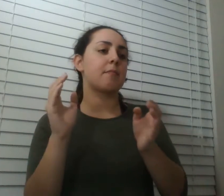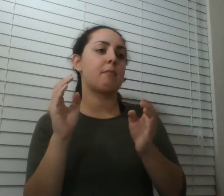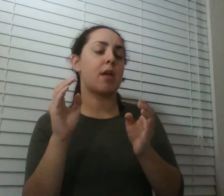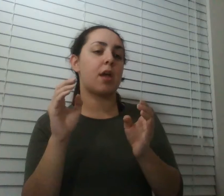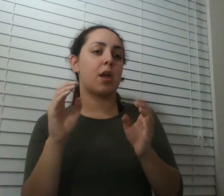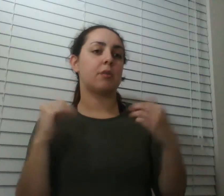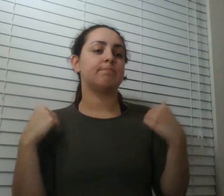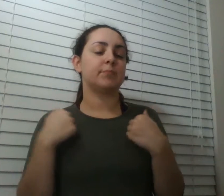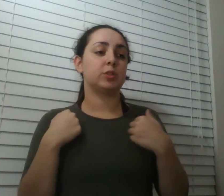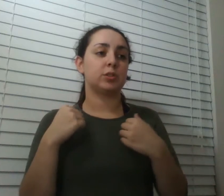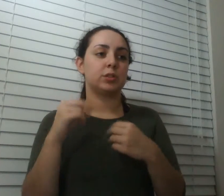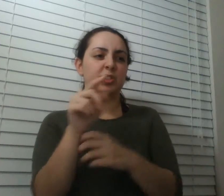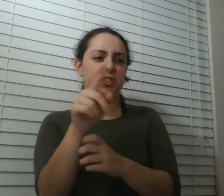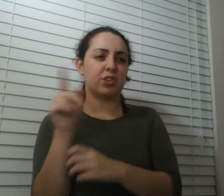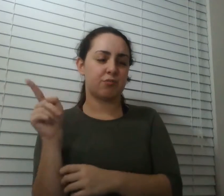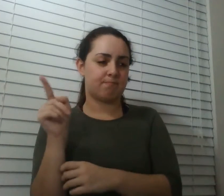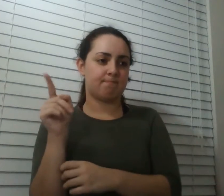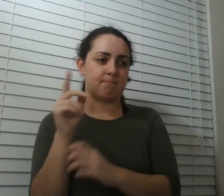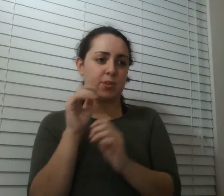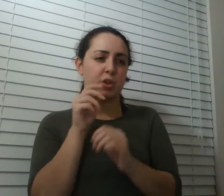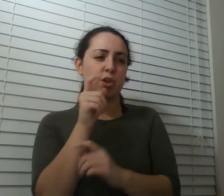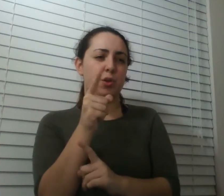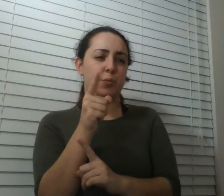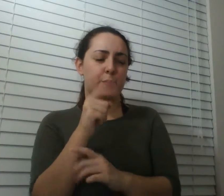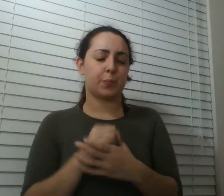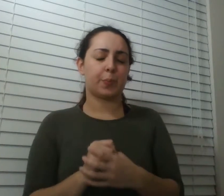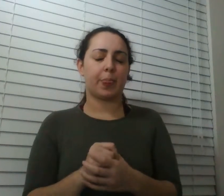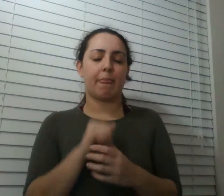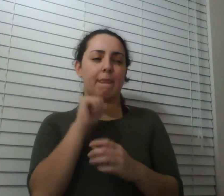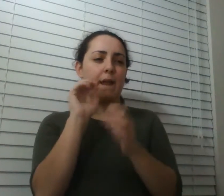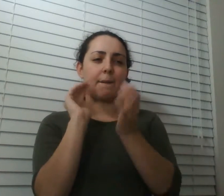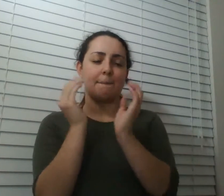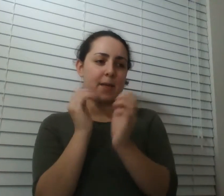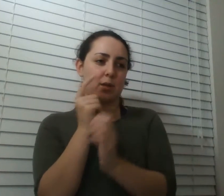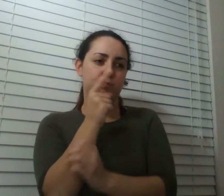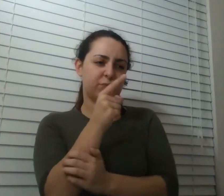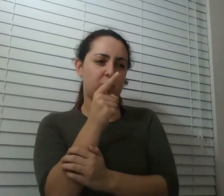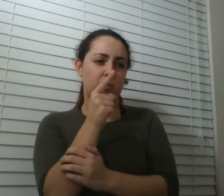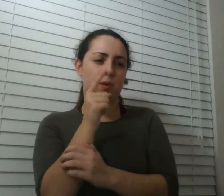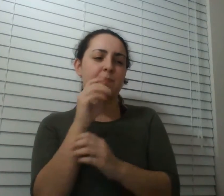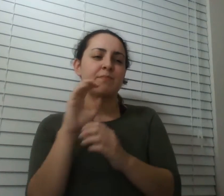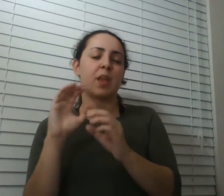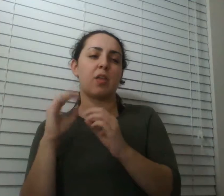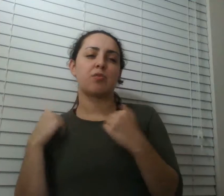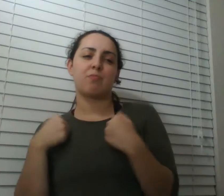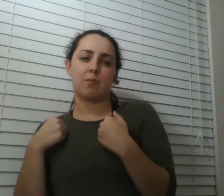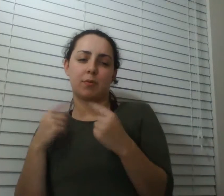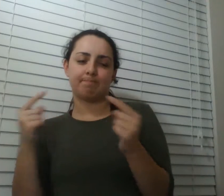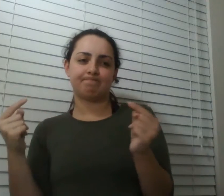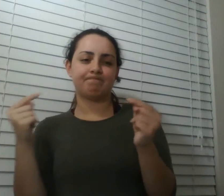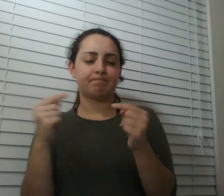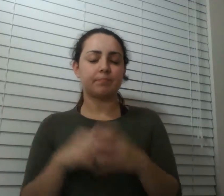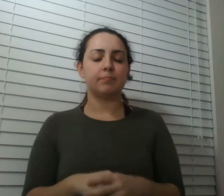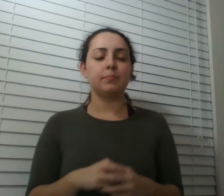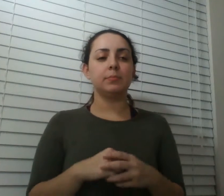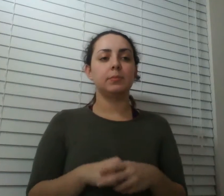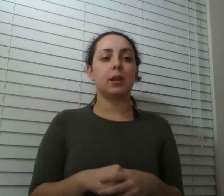what it is it's almost to sort of possess it or to own it and to really treat the insects sort of with a